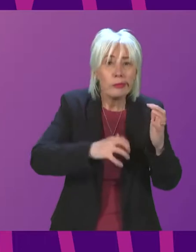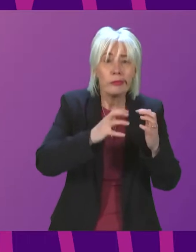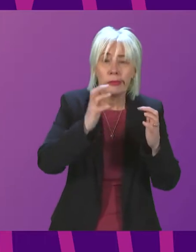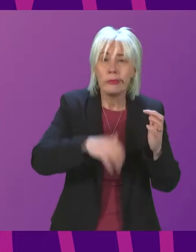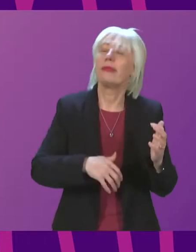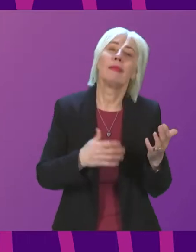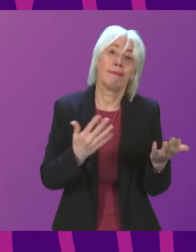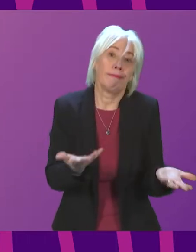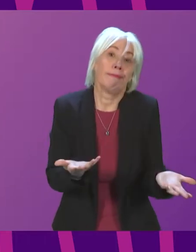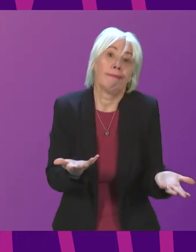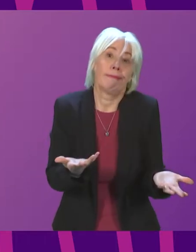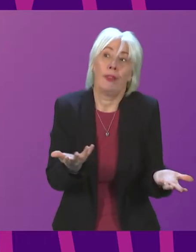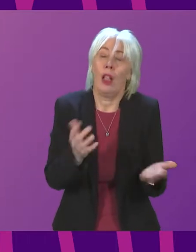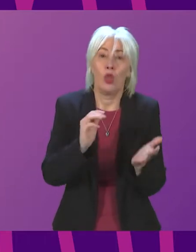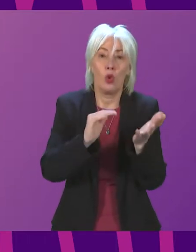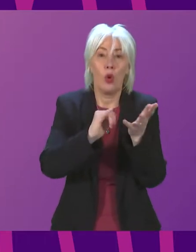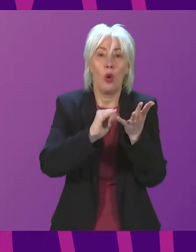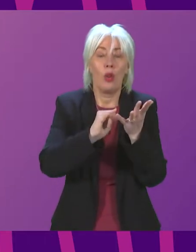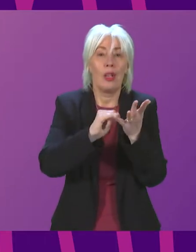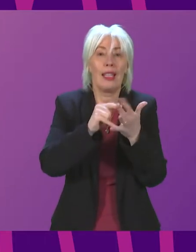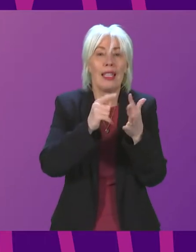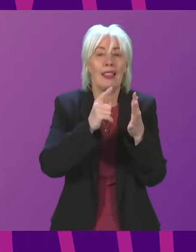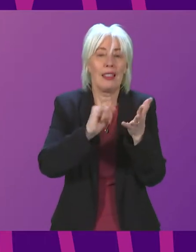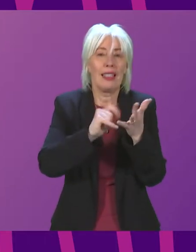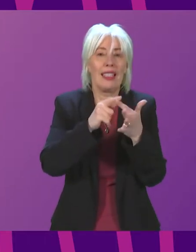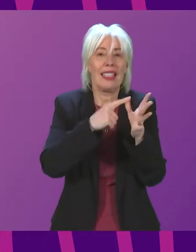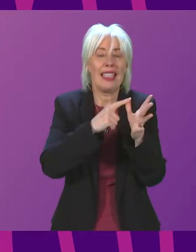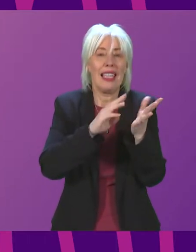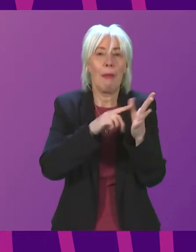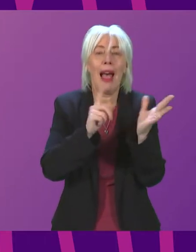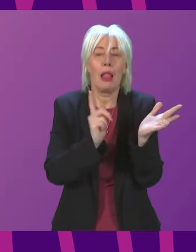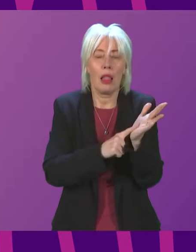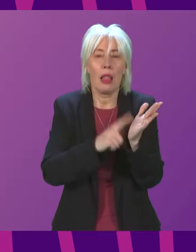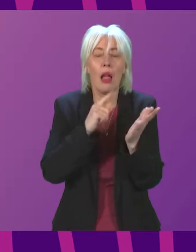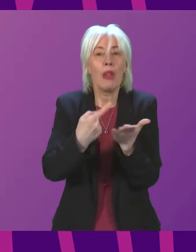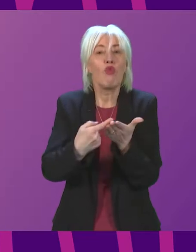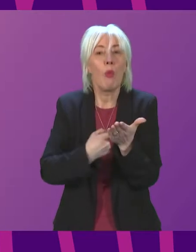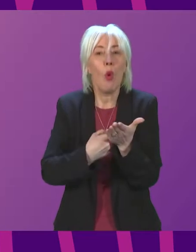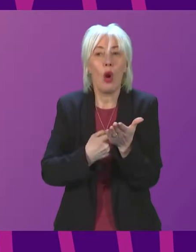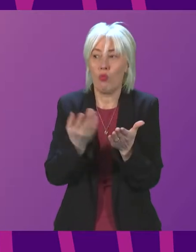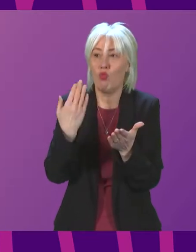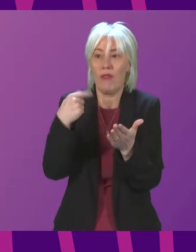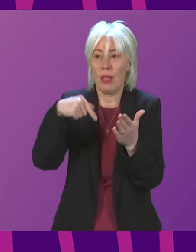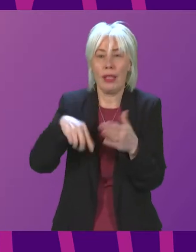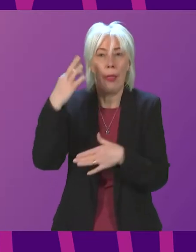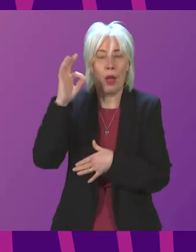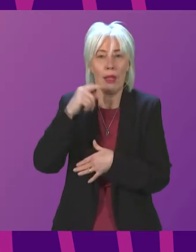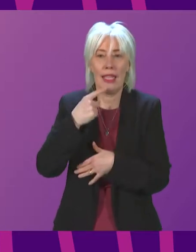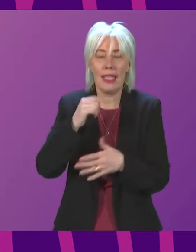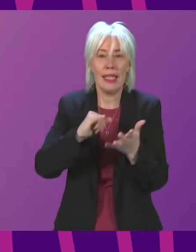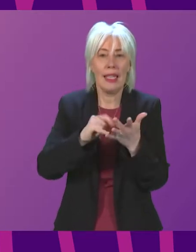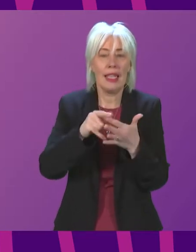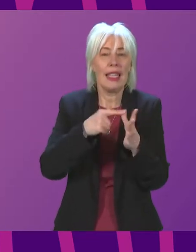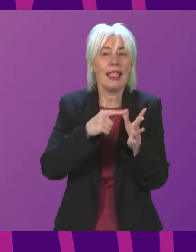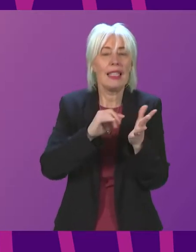lies at the door of C-MAL. Now we've had a report from a previous committee of this parliament saying that C-MAL should be